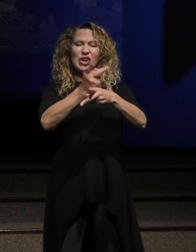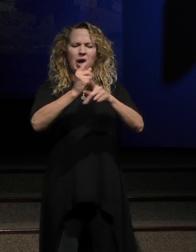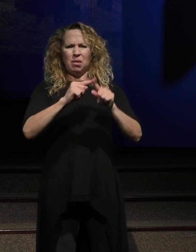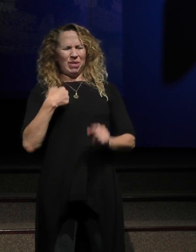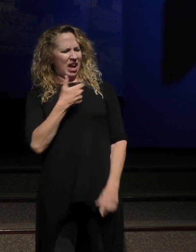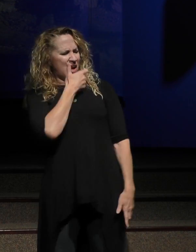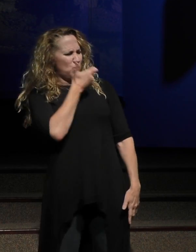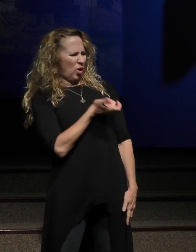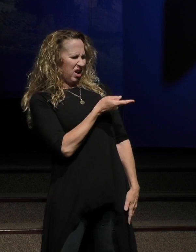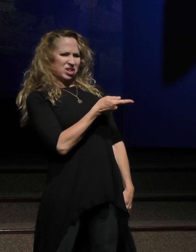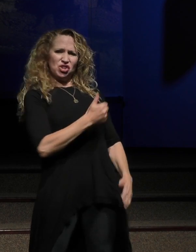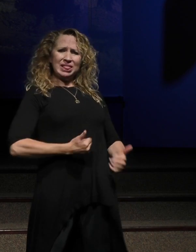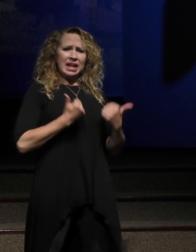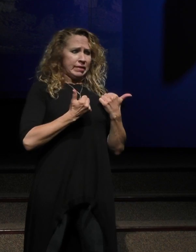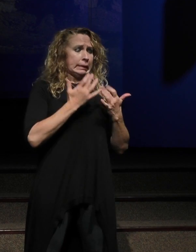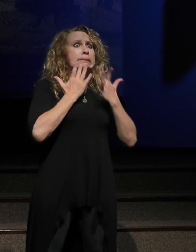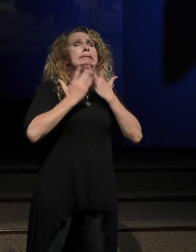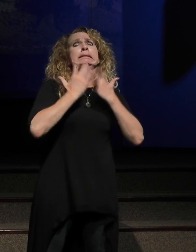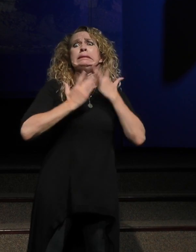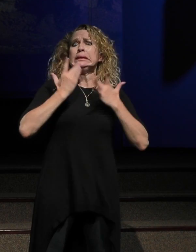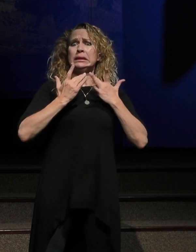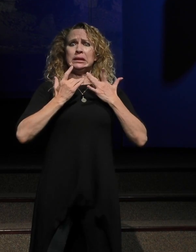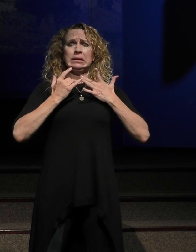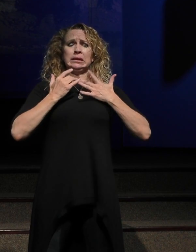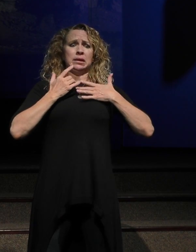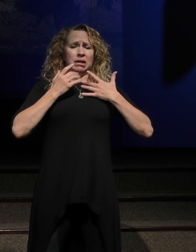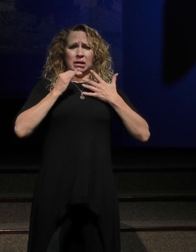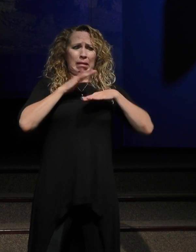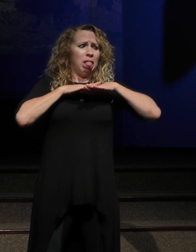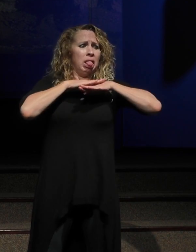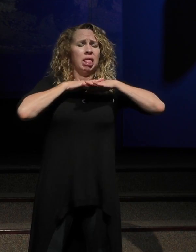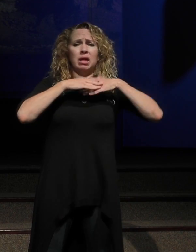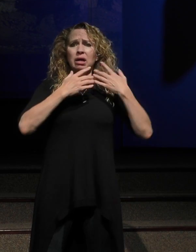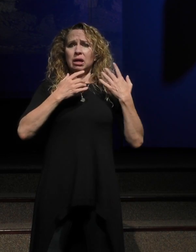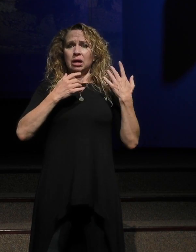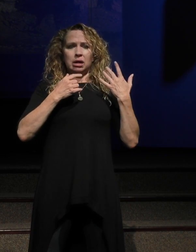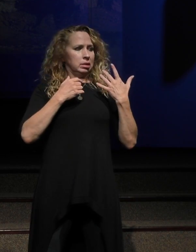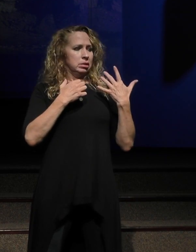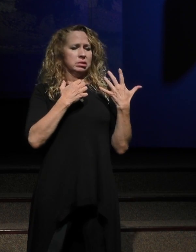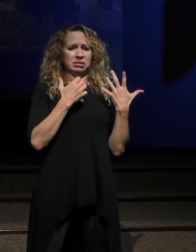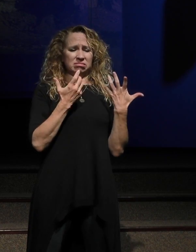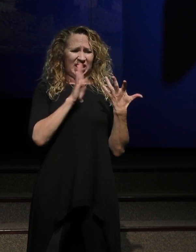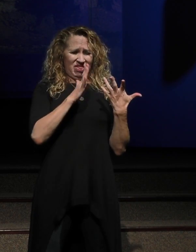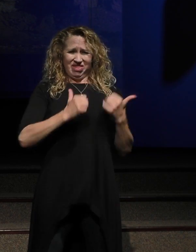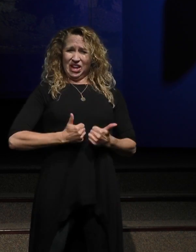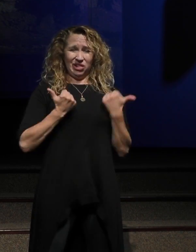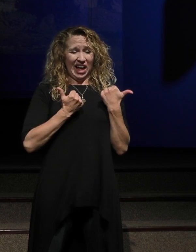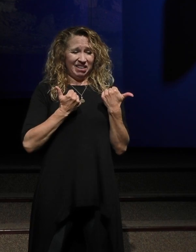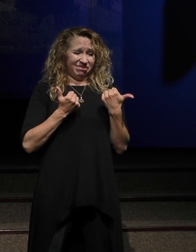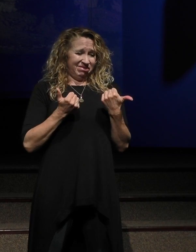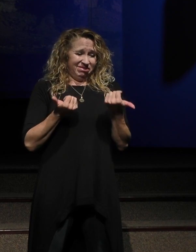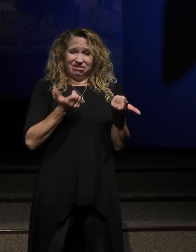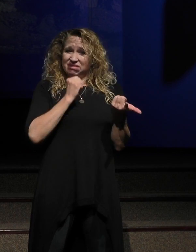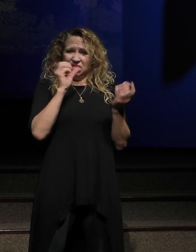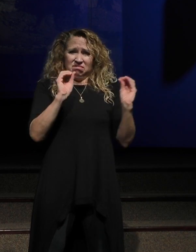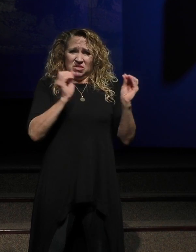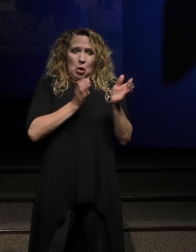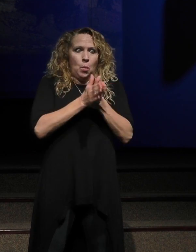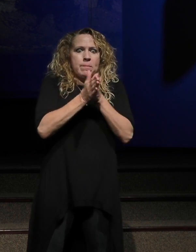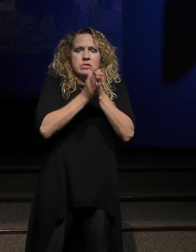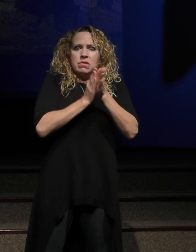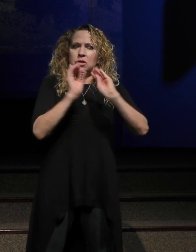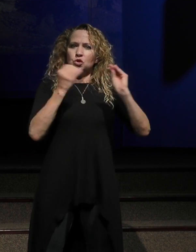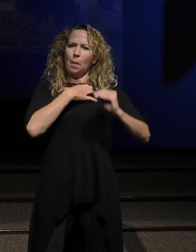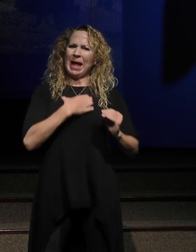living and they're just barely surviving right now. They have this passionless Christian life. They're barely hanging on.